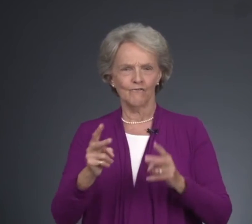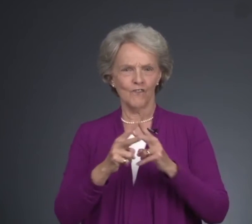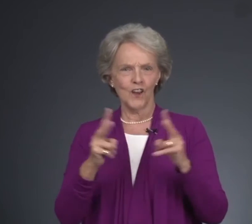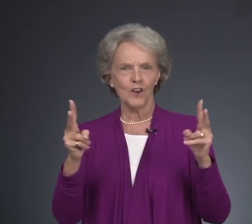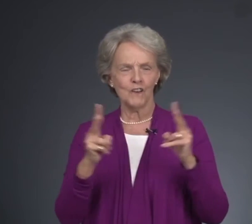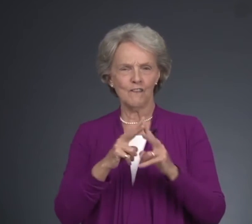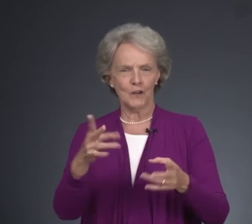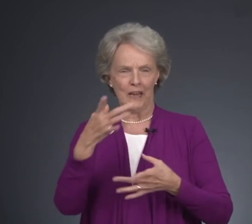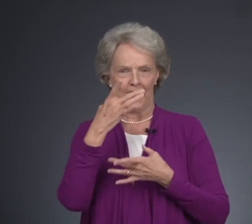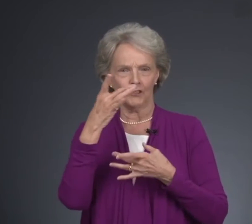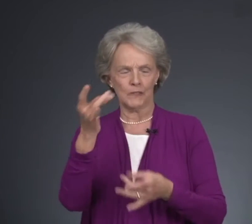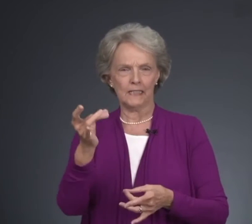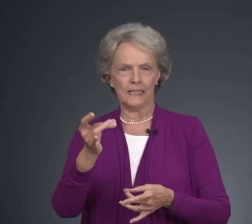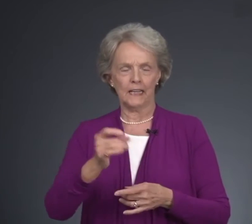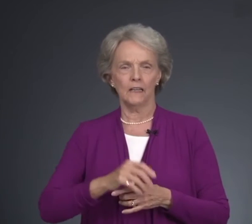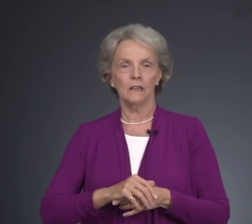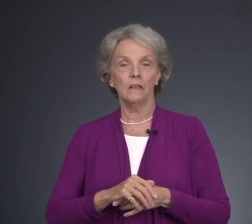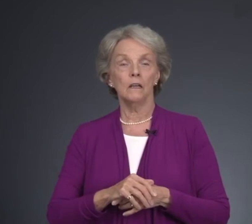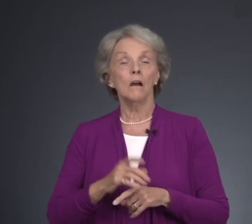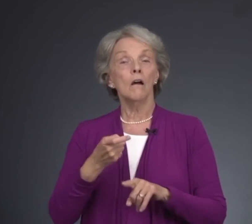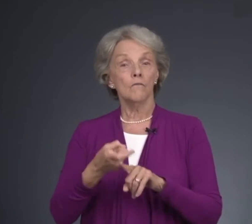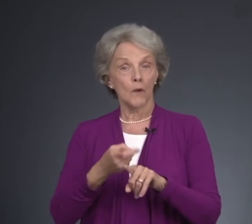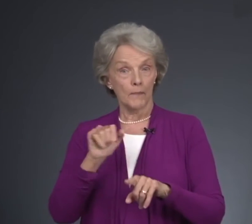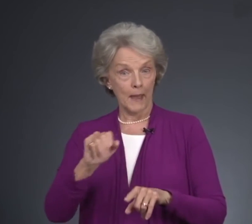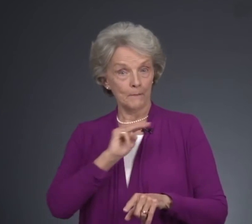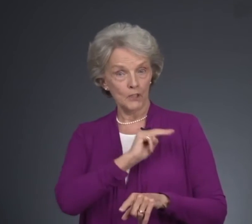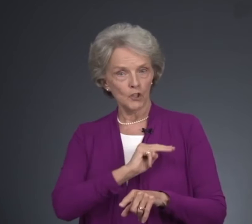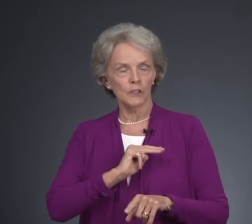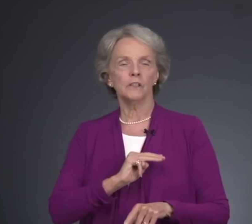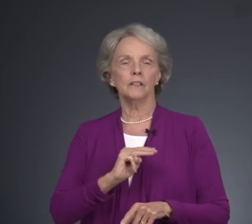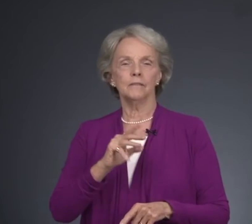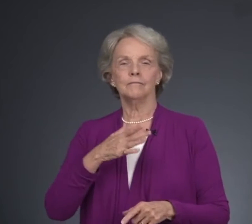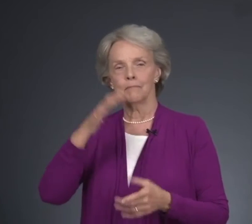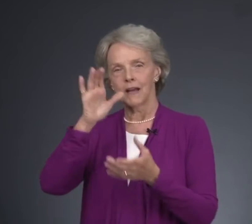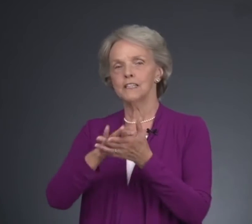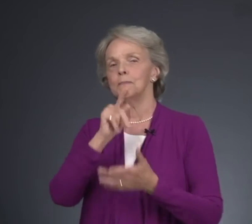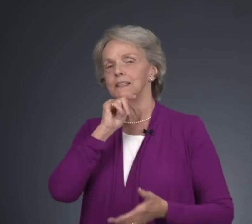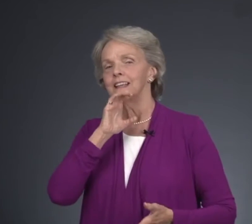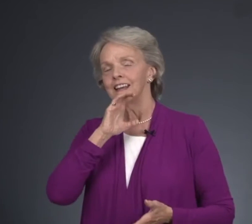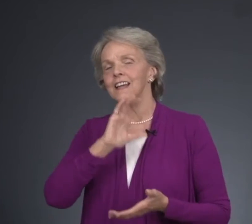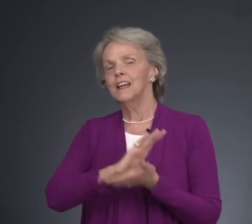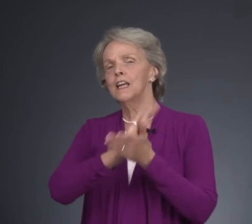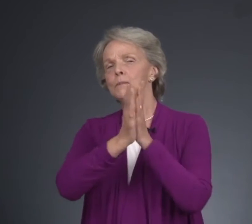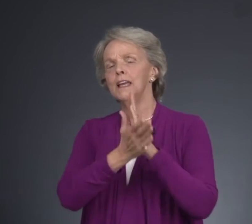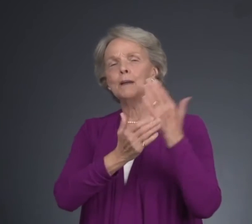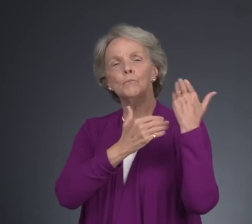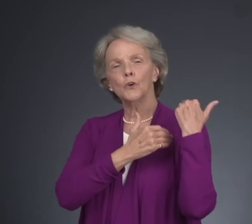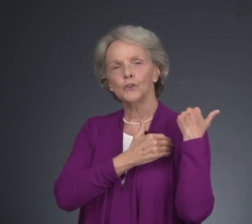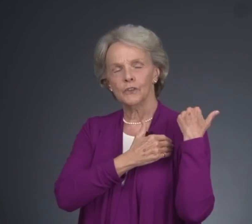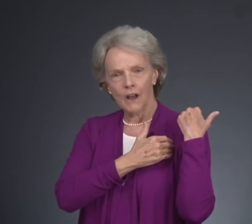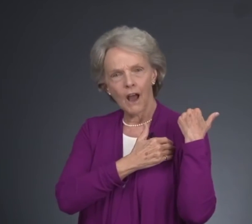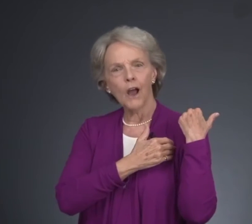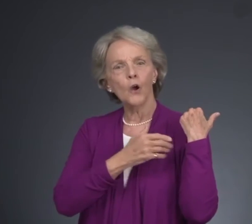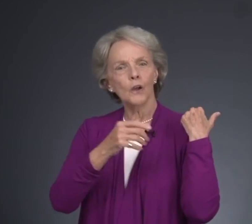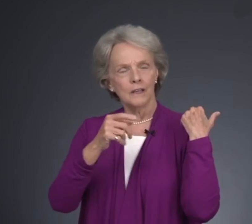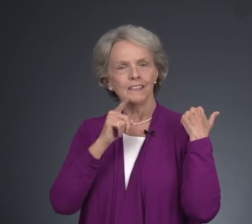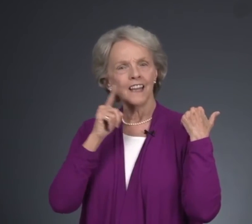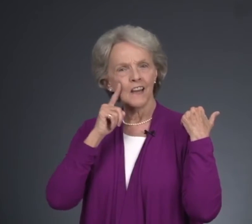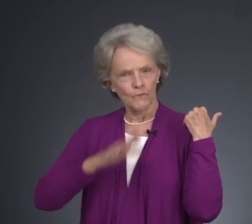very, very interesting. From that missionary, my husband, he became burdened. Deaf